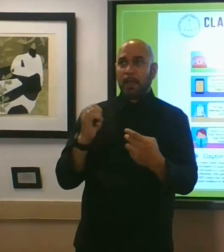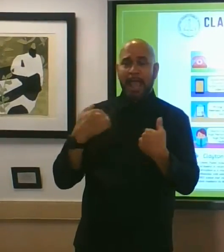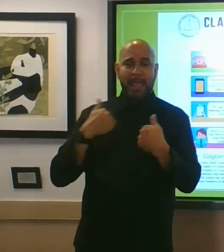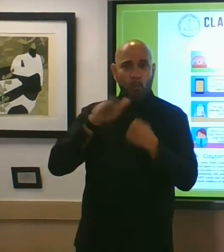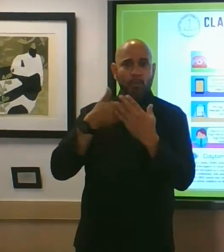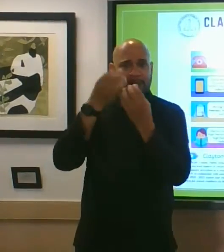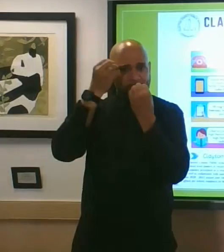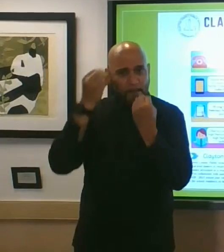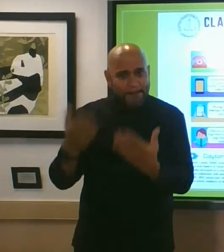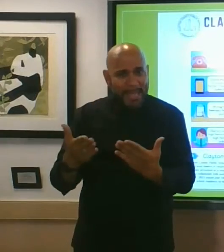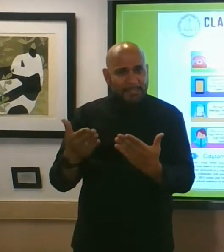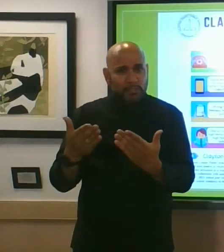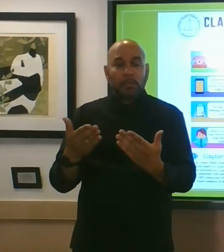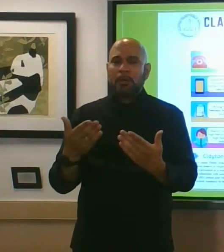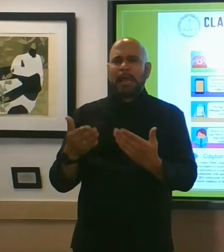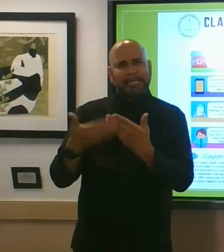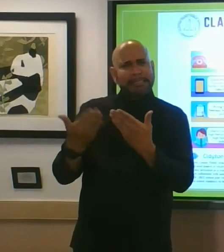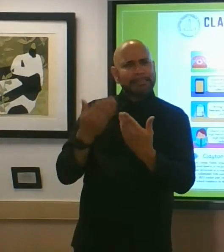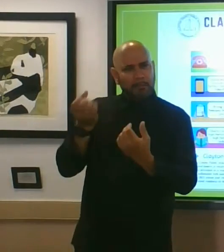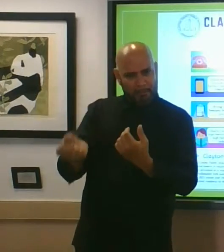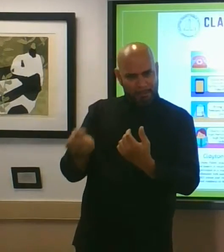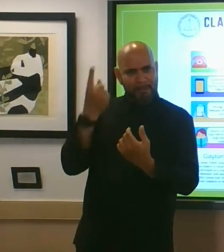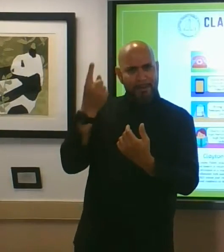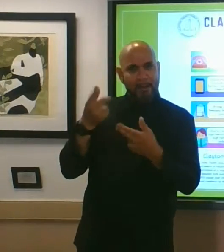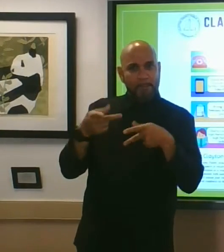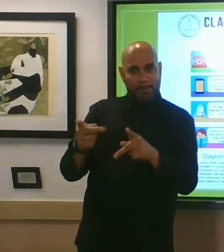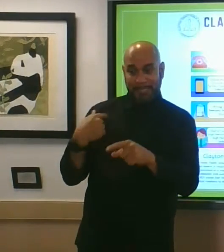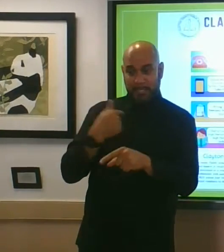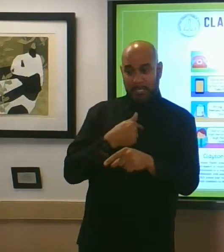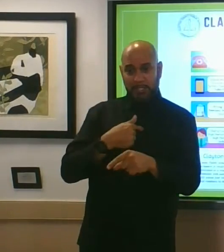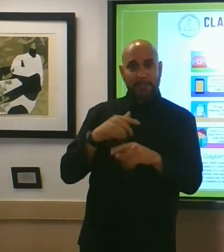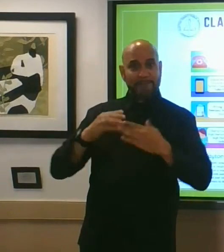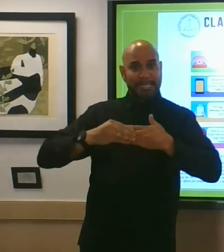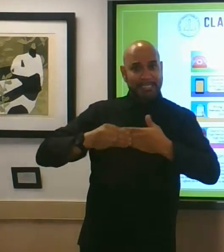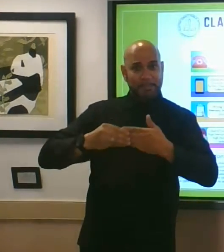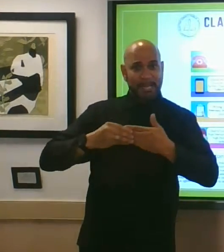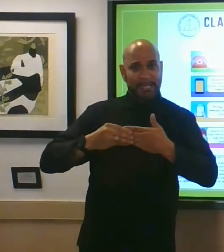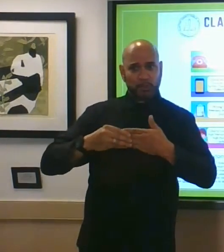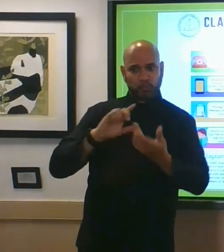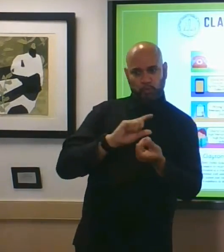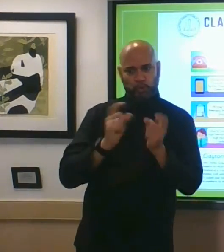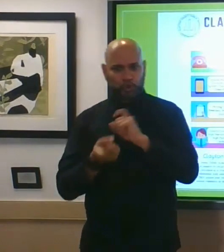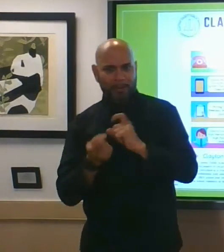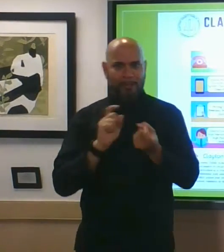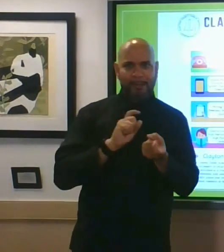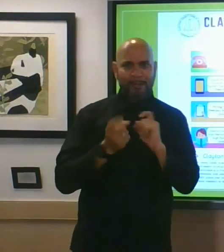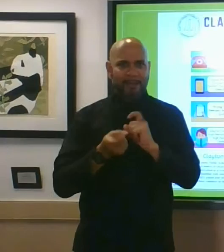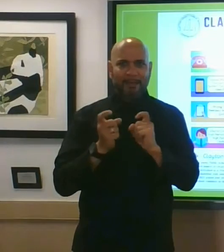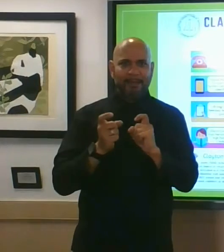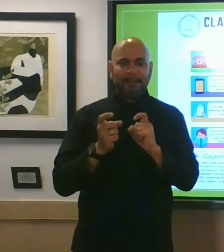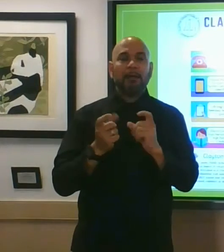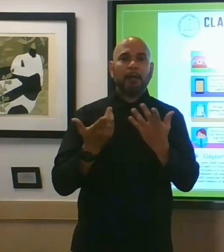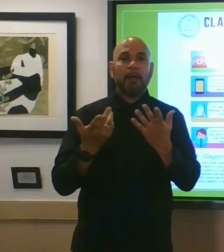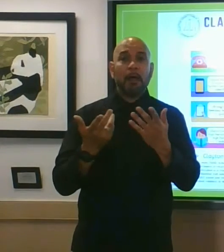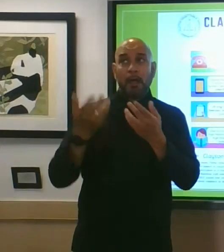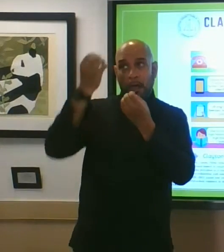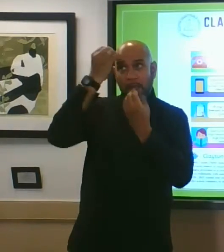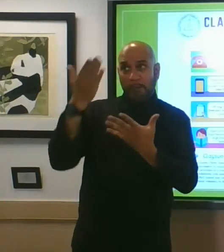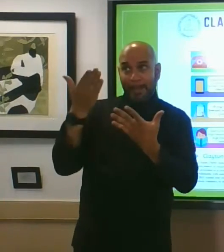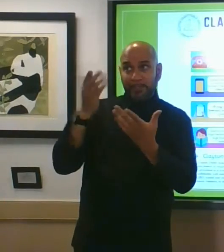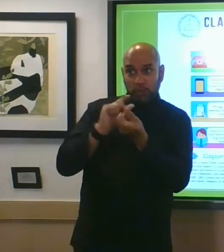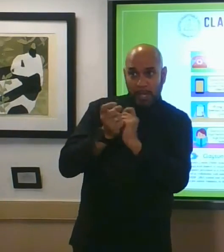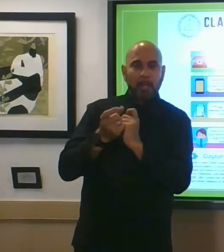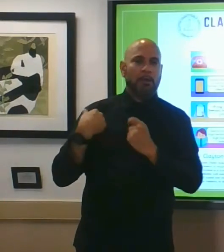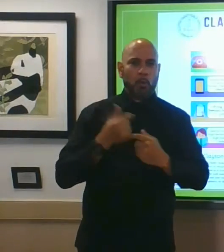information easy to understand allows us the flexibility to pivot as the data changes we will have